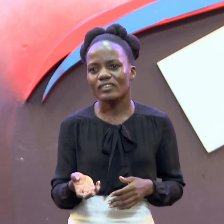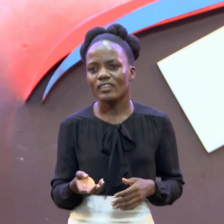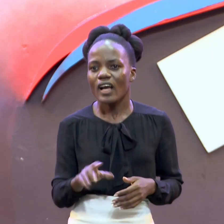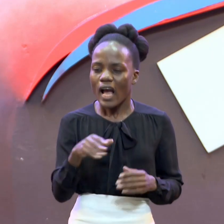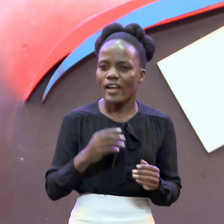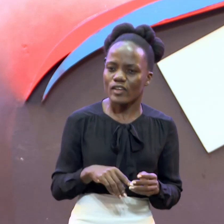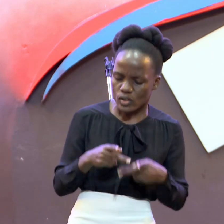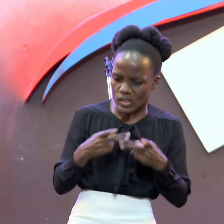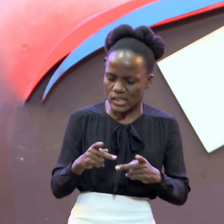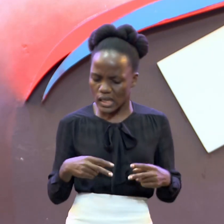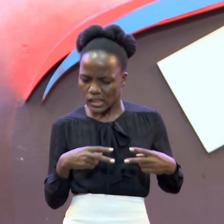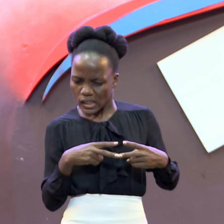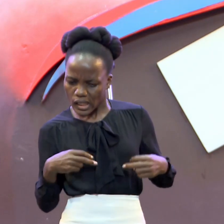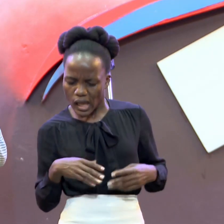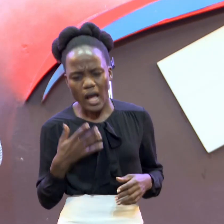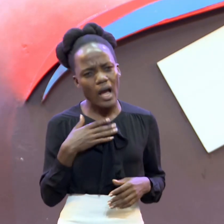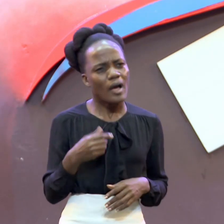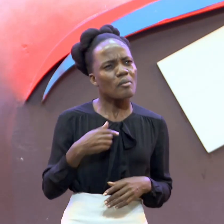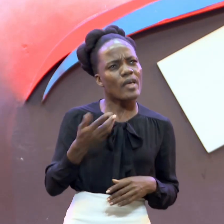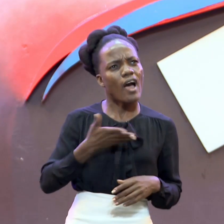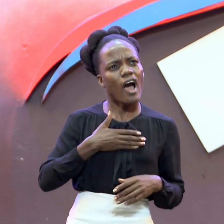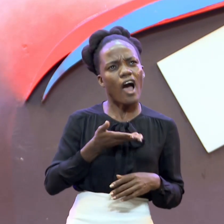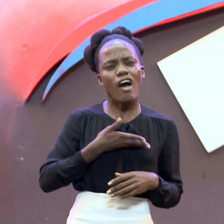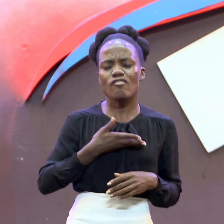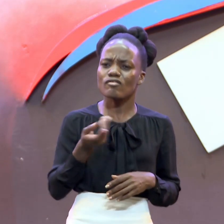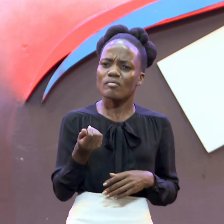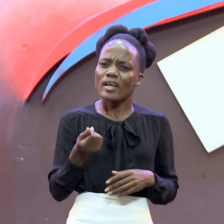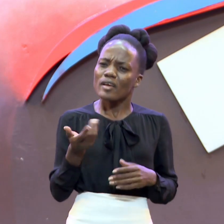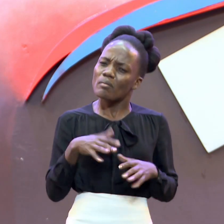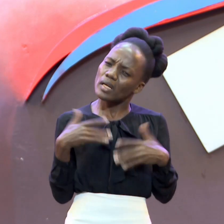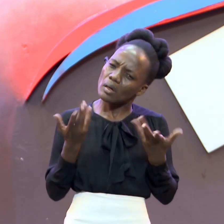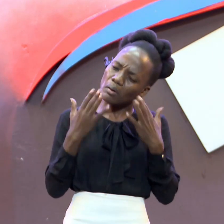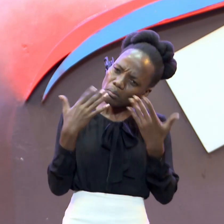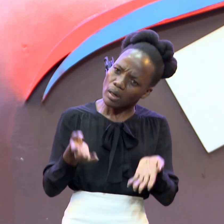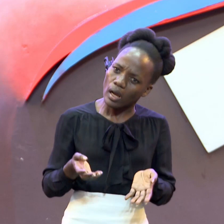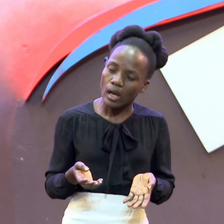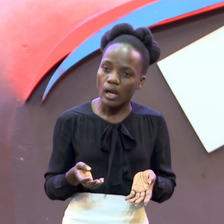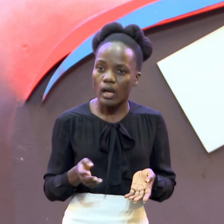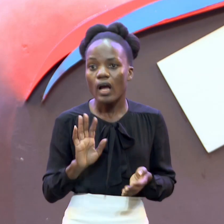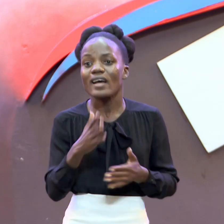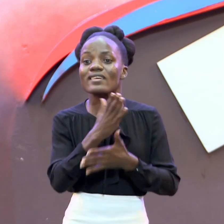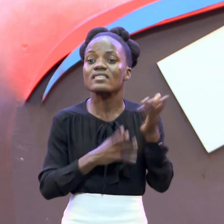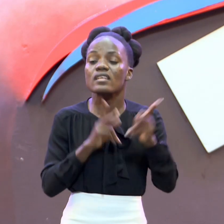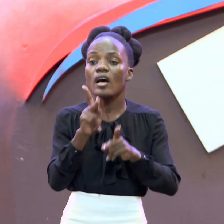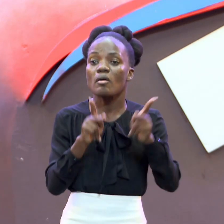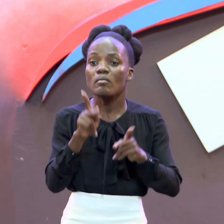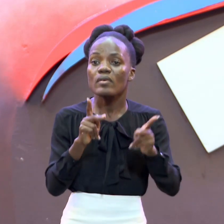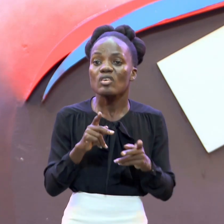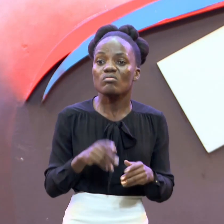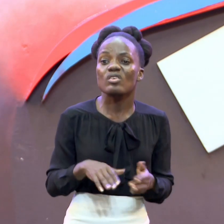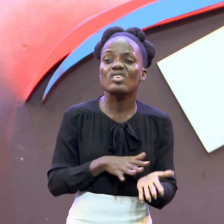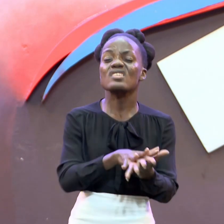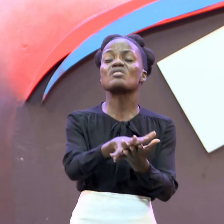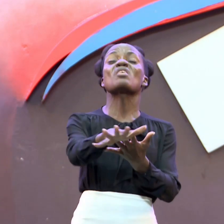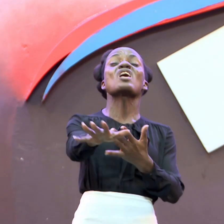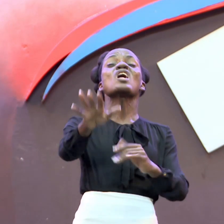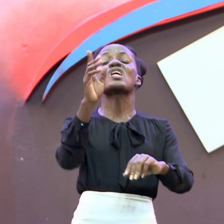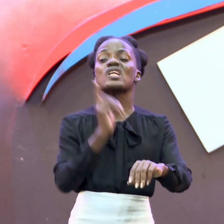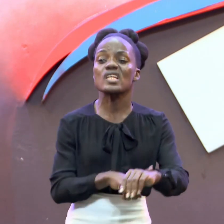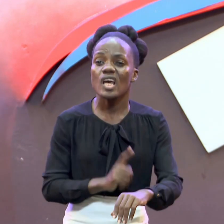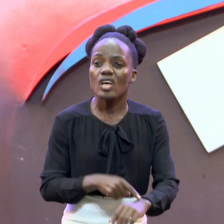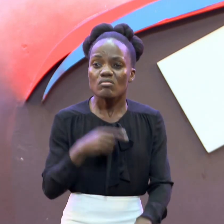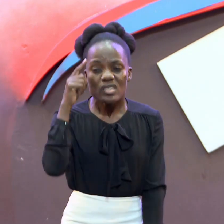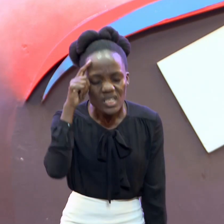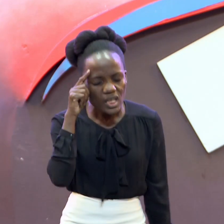Do I Have In My Pocket You Meditate A Lot On That And Then Some Of You Spend A Lot Of Time Meditating